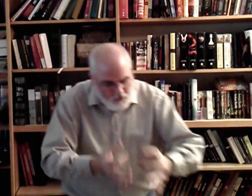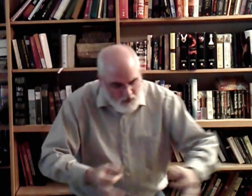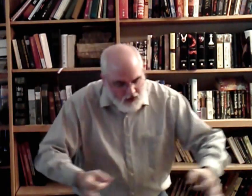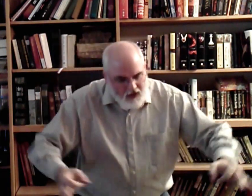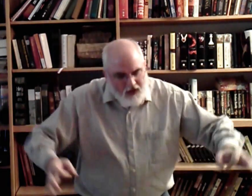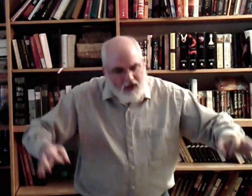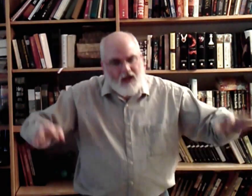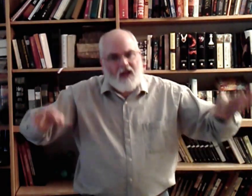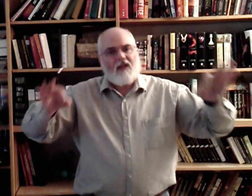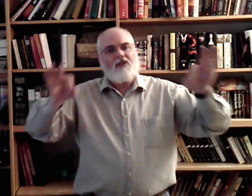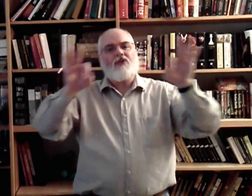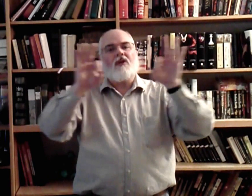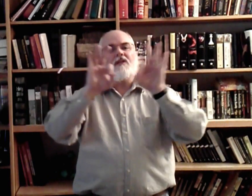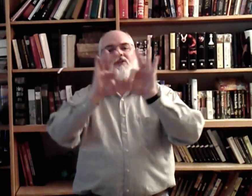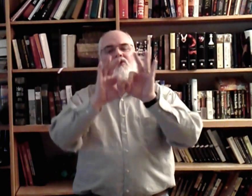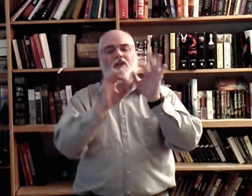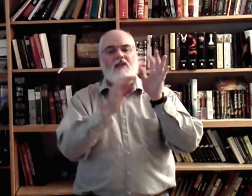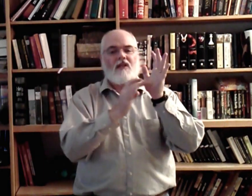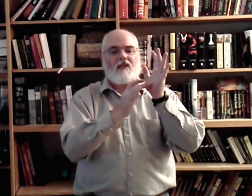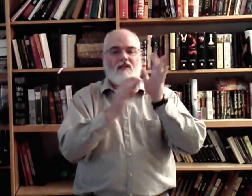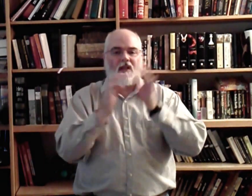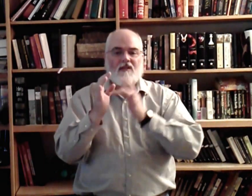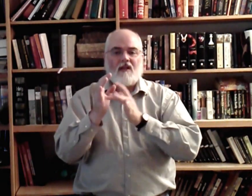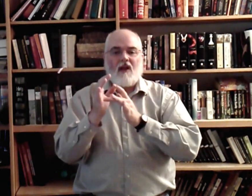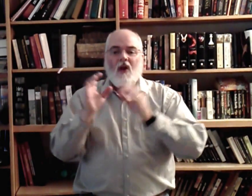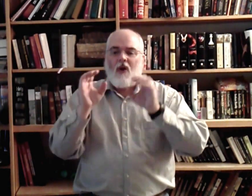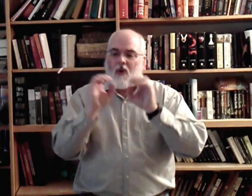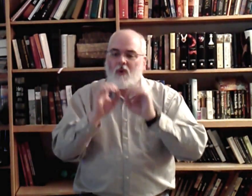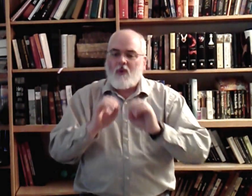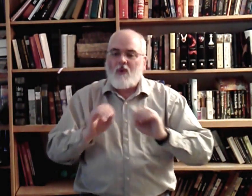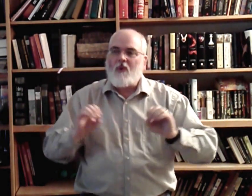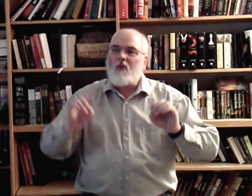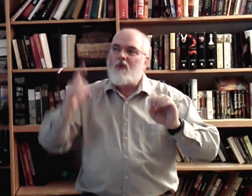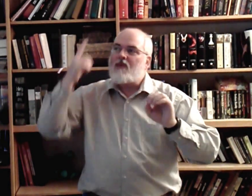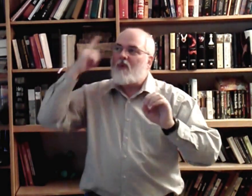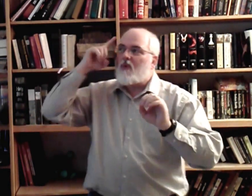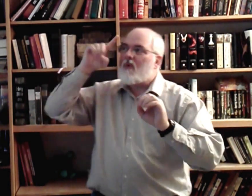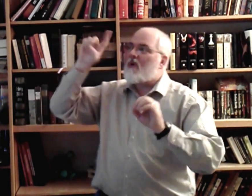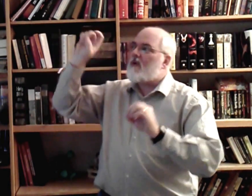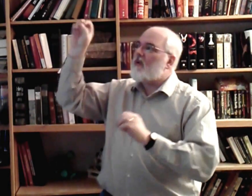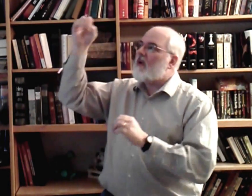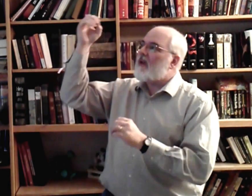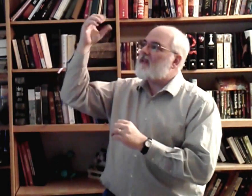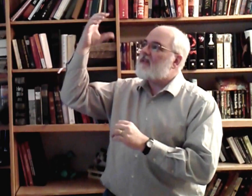precious Jesus. Oh, for grace